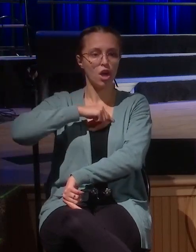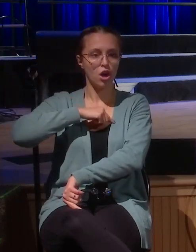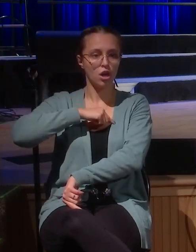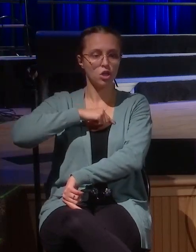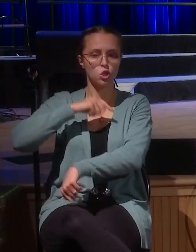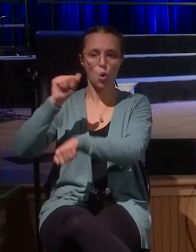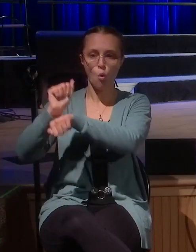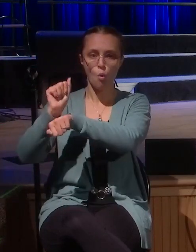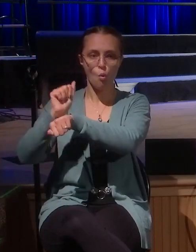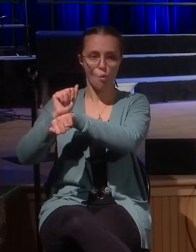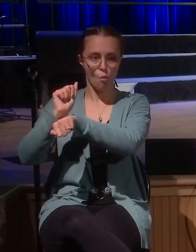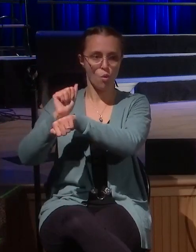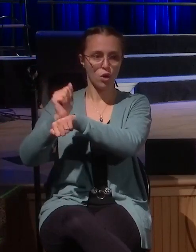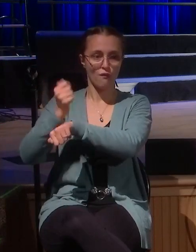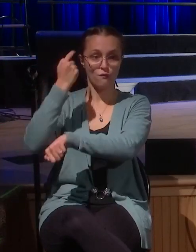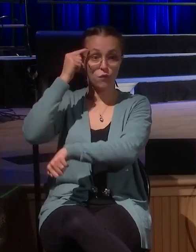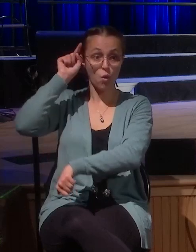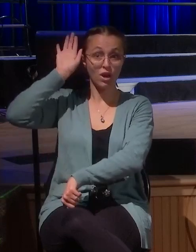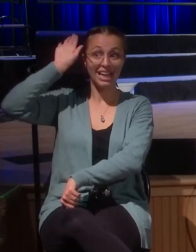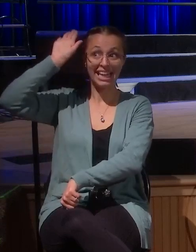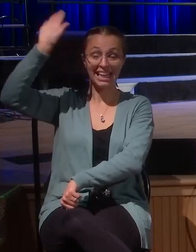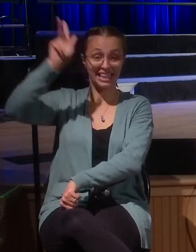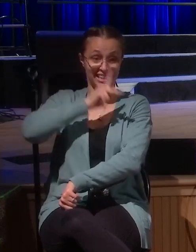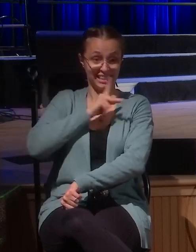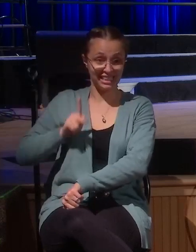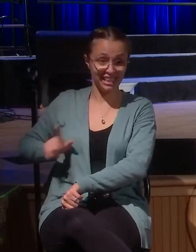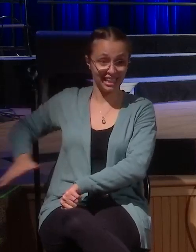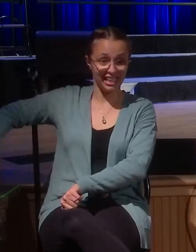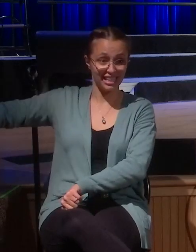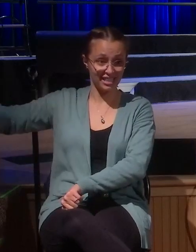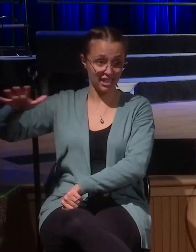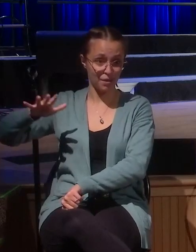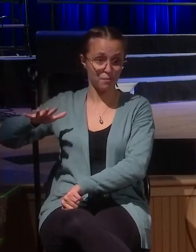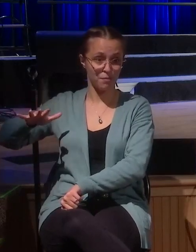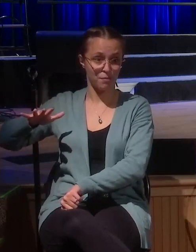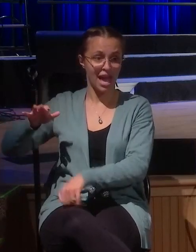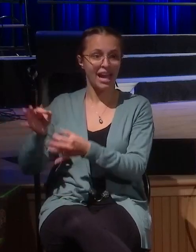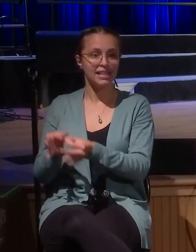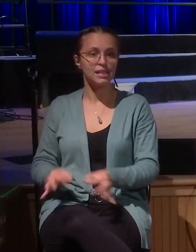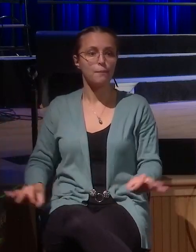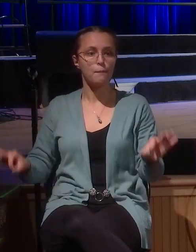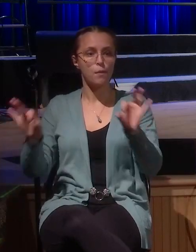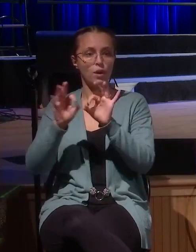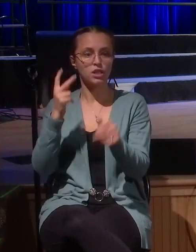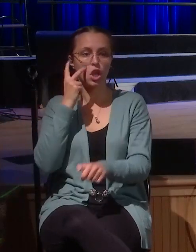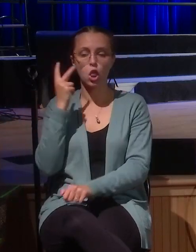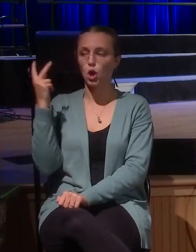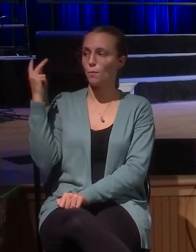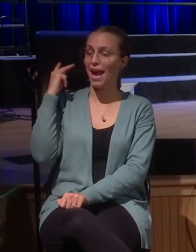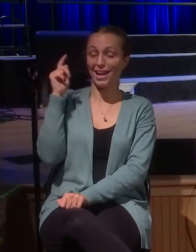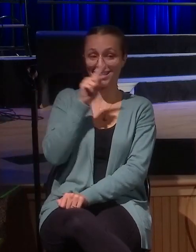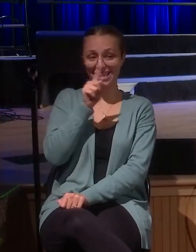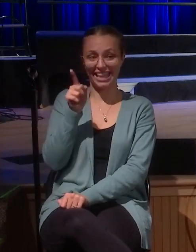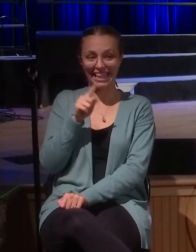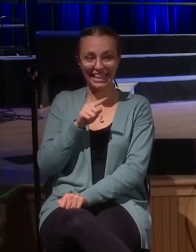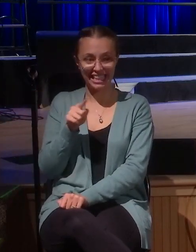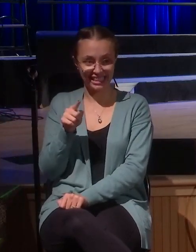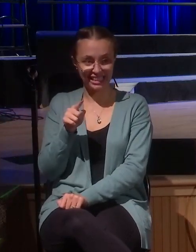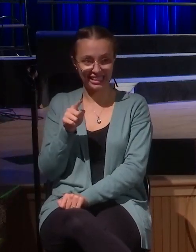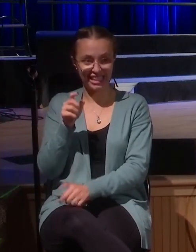After reading this parable, it's imperative to then look back at Zacchaeus and even chapter 18 and recognize, my